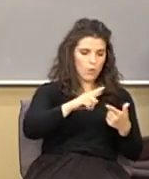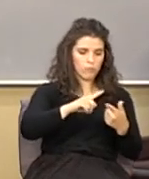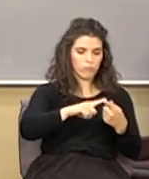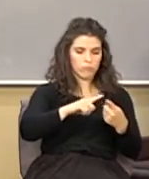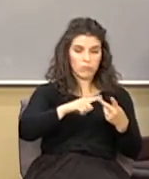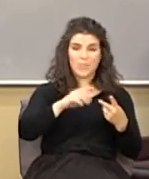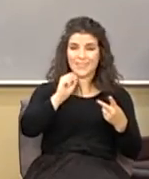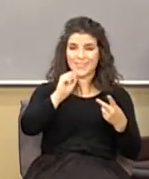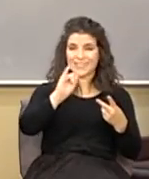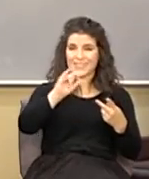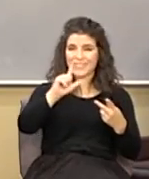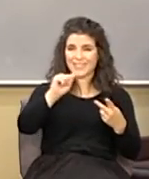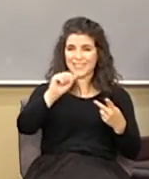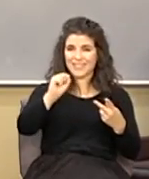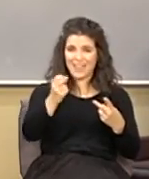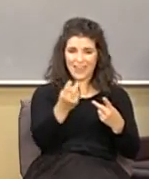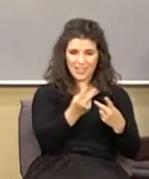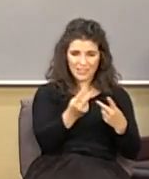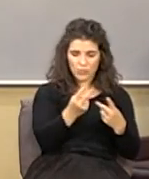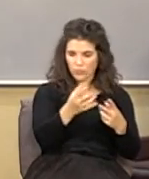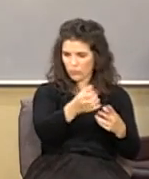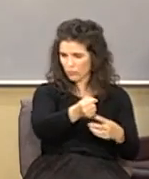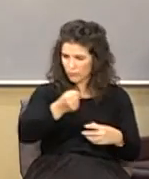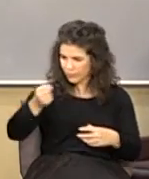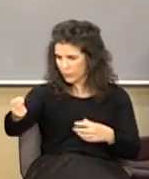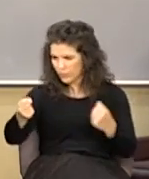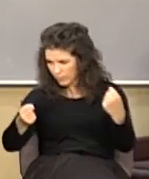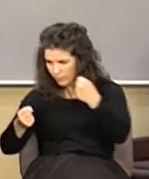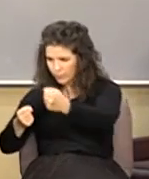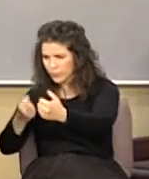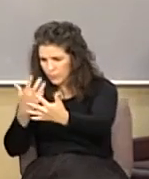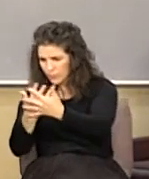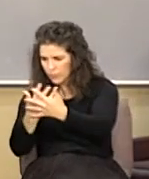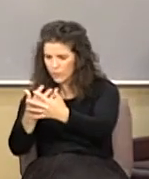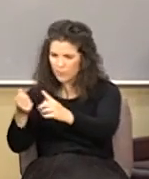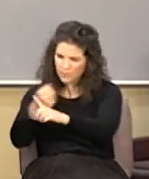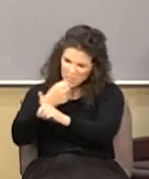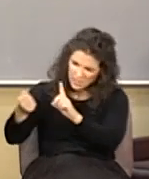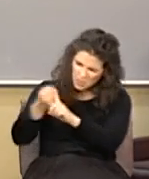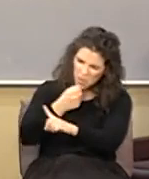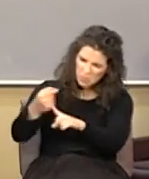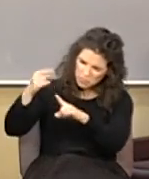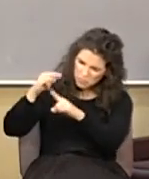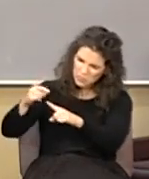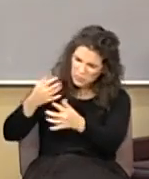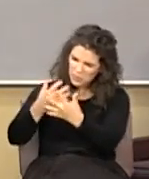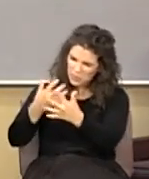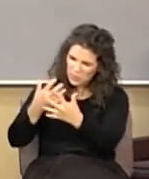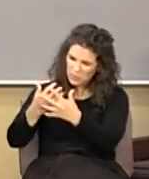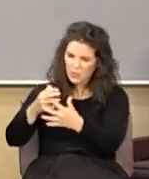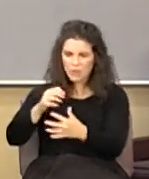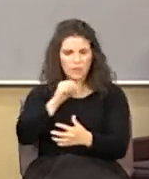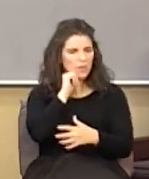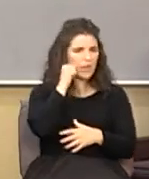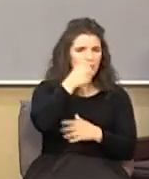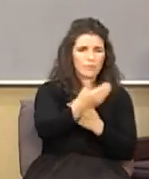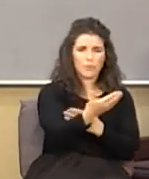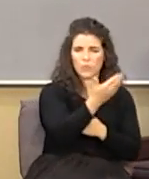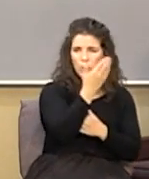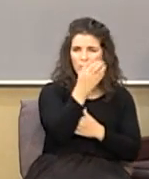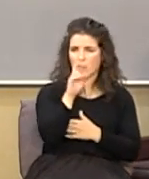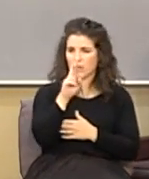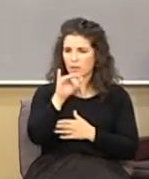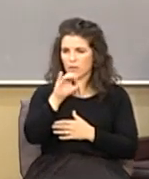jail arrest them beat them up bang them around the next morning they do just what the rioters what they did with the